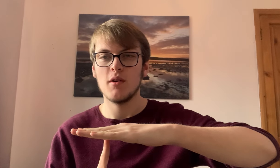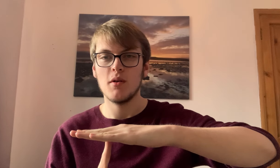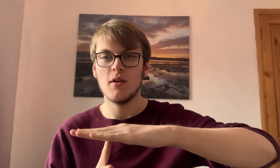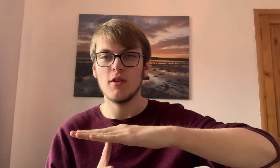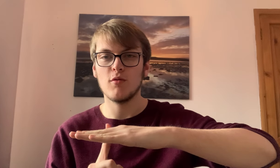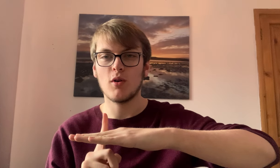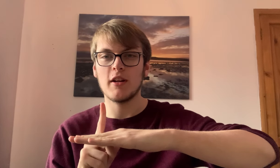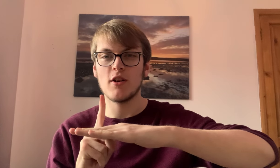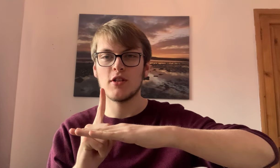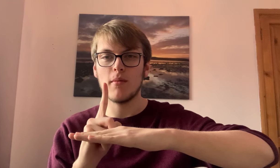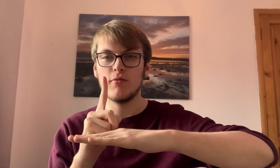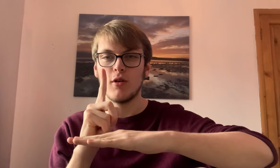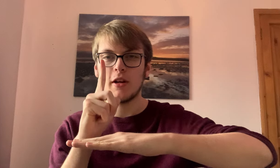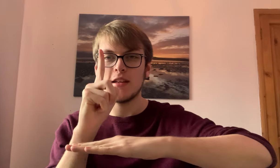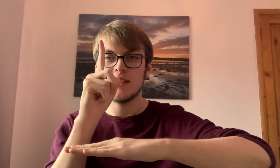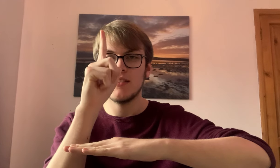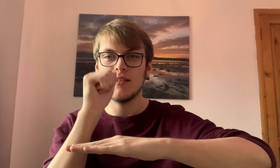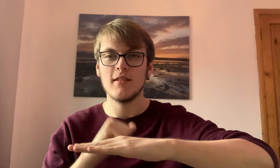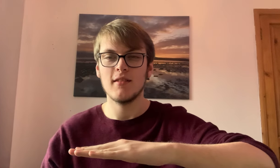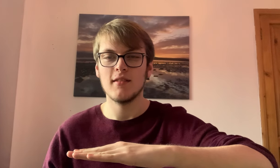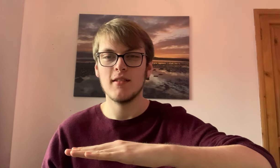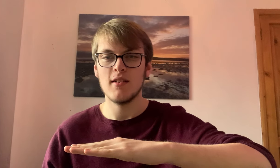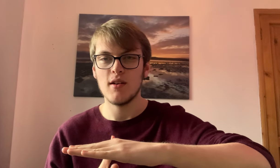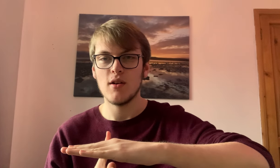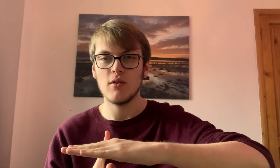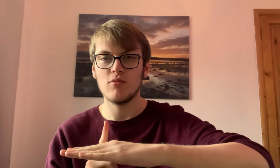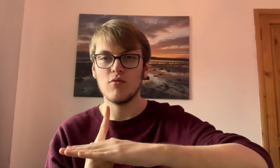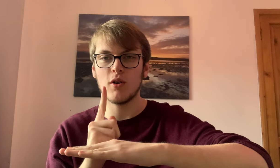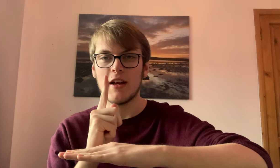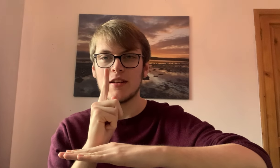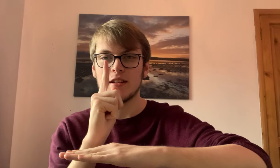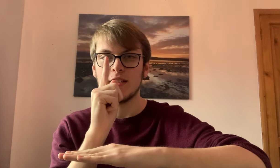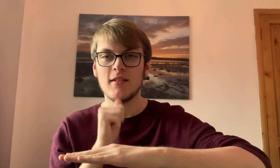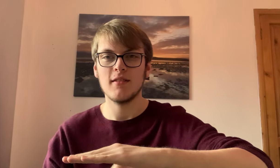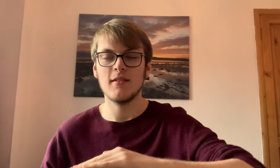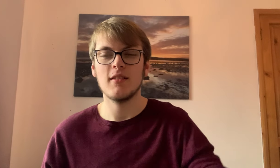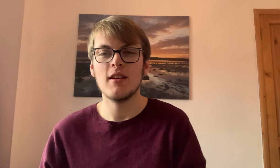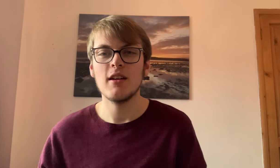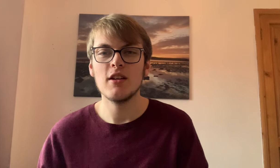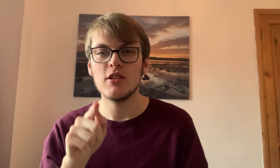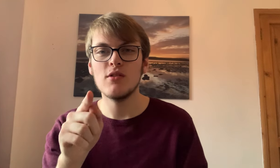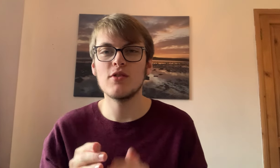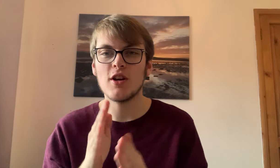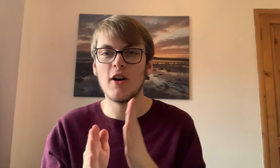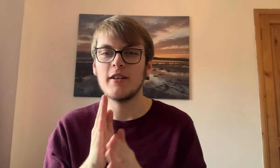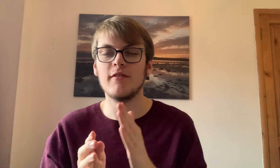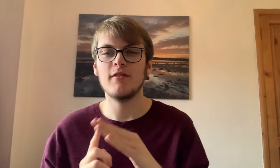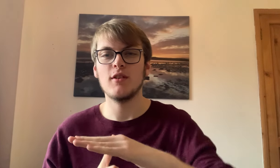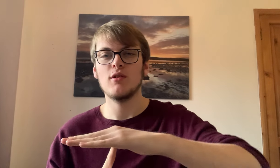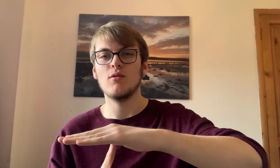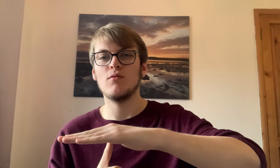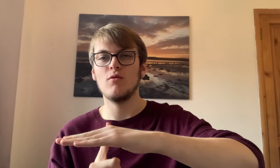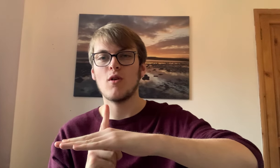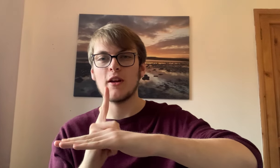The rocket goes up. Rocket. Rocket. You sign rocket.